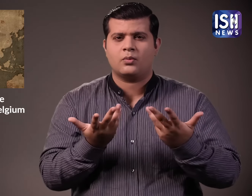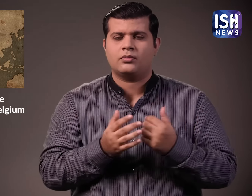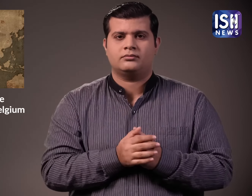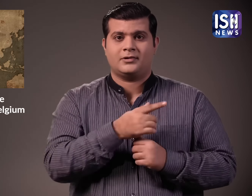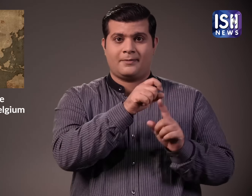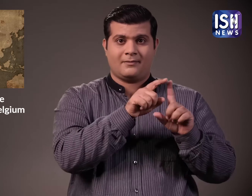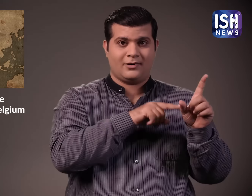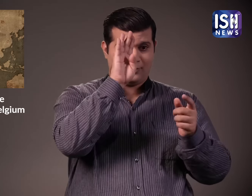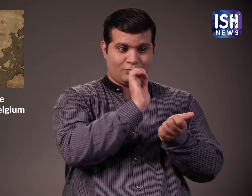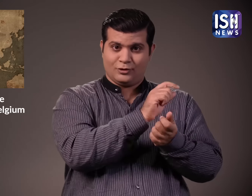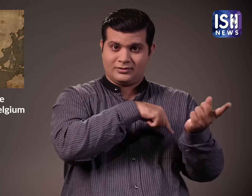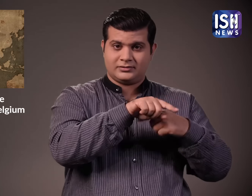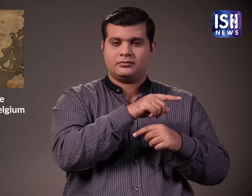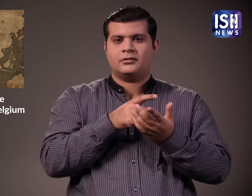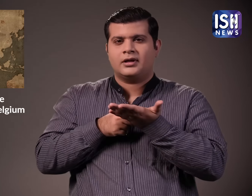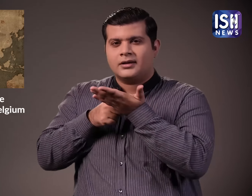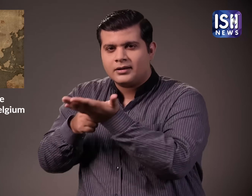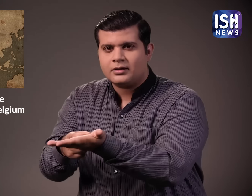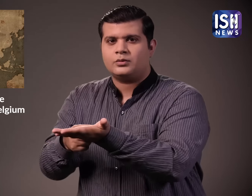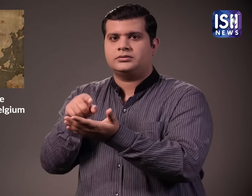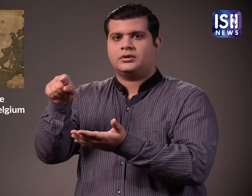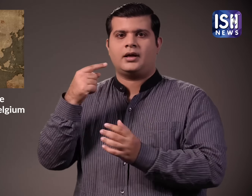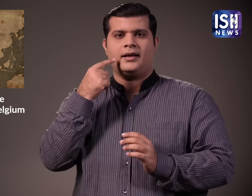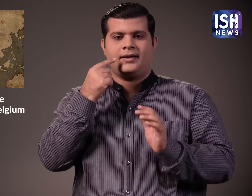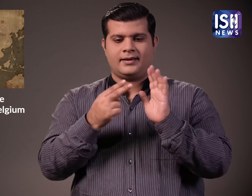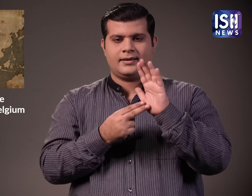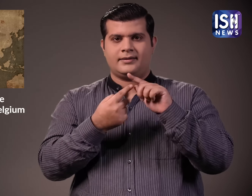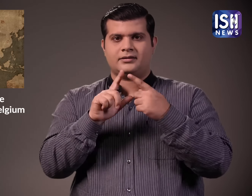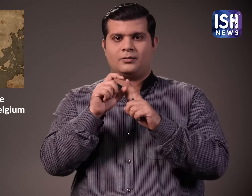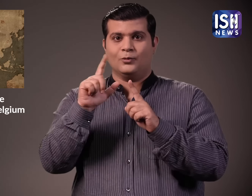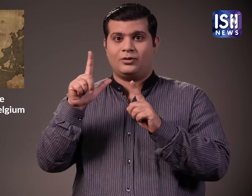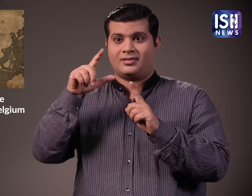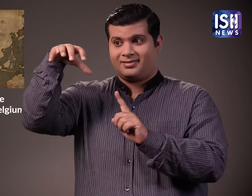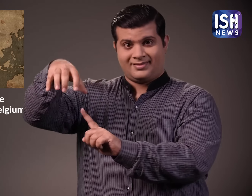Now what is the process? The Paidhuni Police first need to request Interpol.